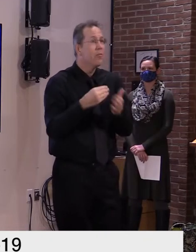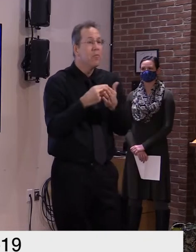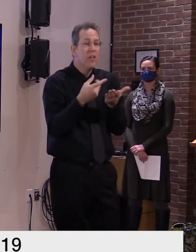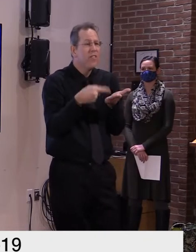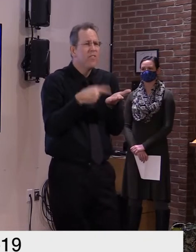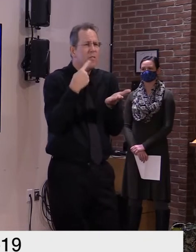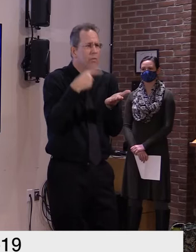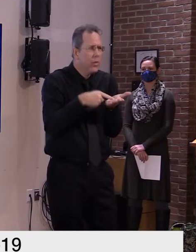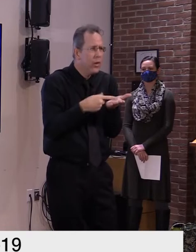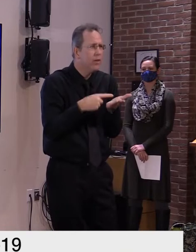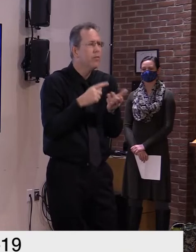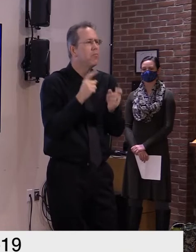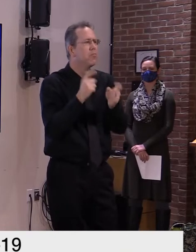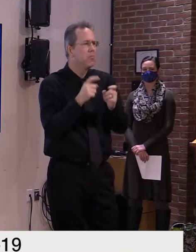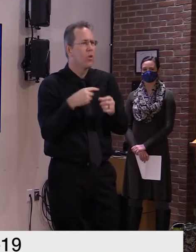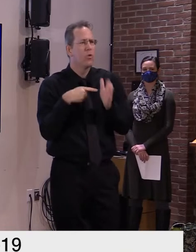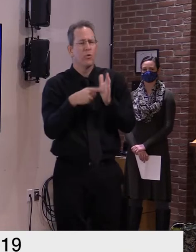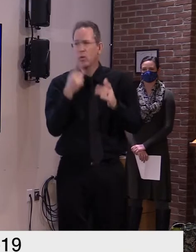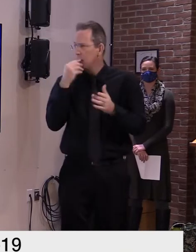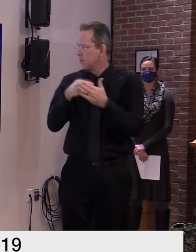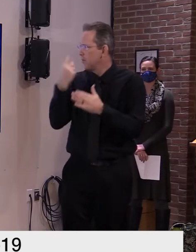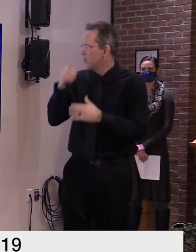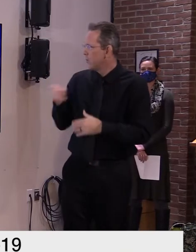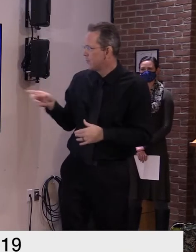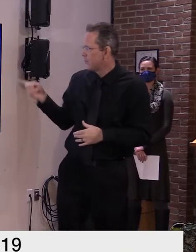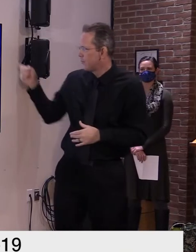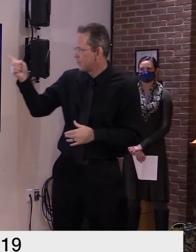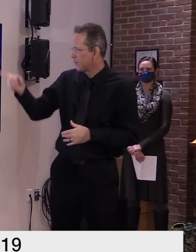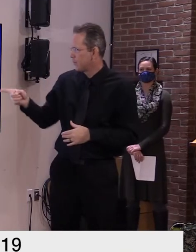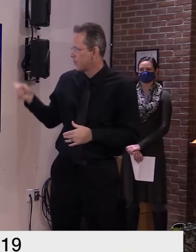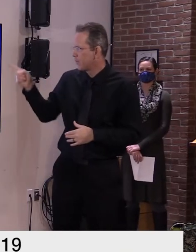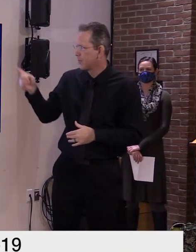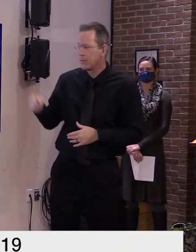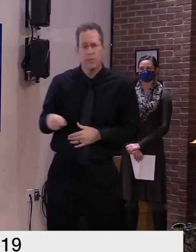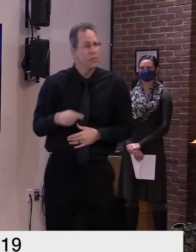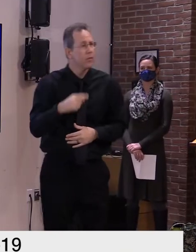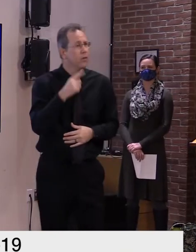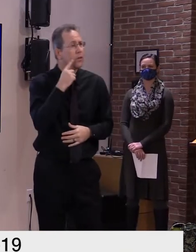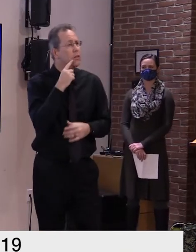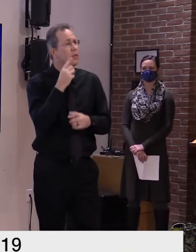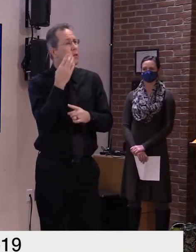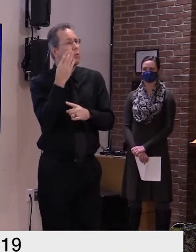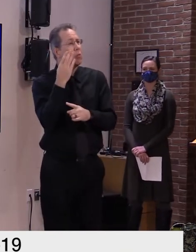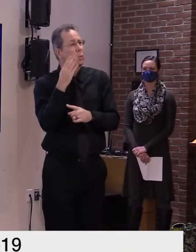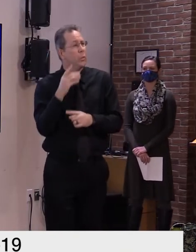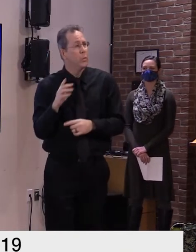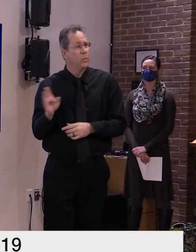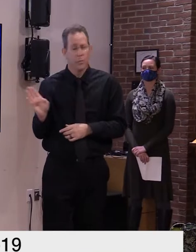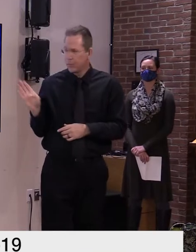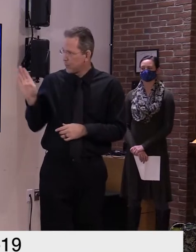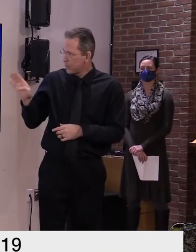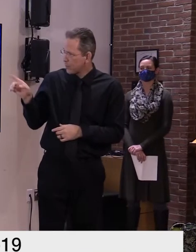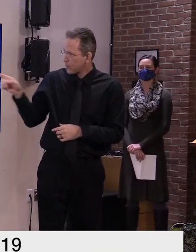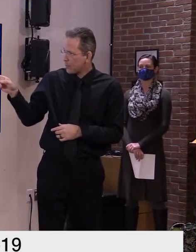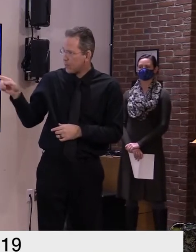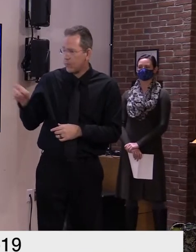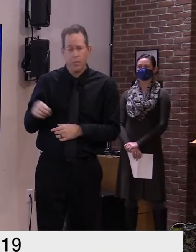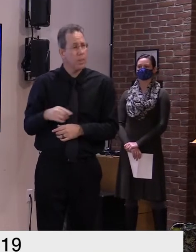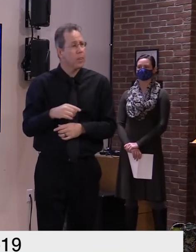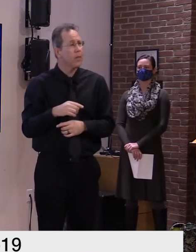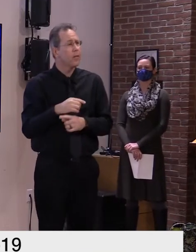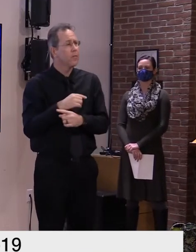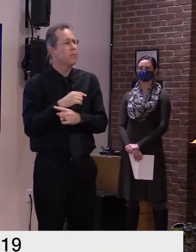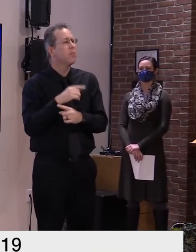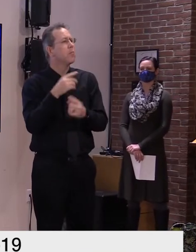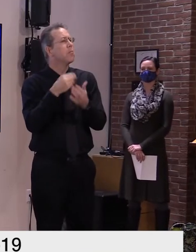of slides to illustrate and the first one is already up there so as you can see on this first slide the bulk of the funds are being used for